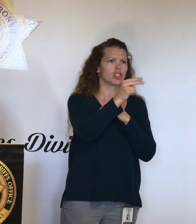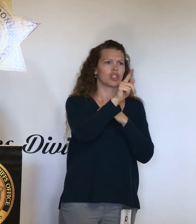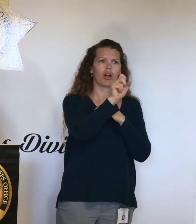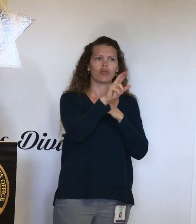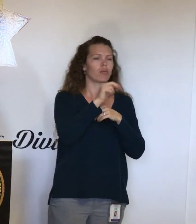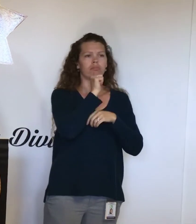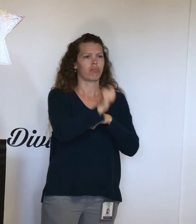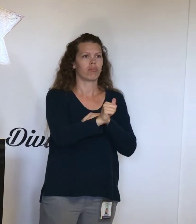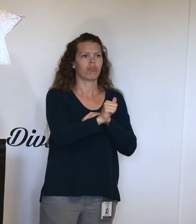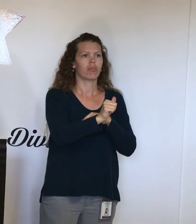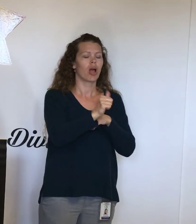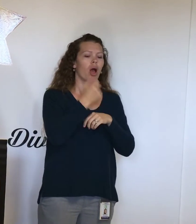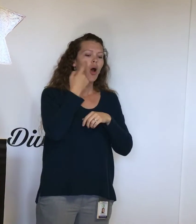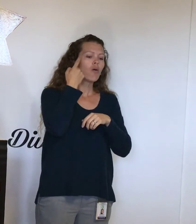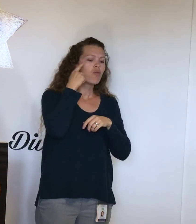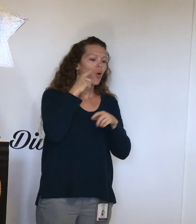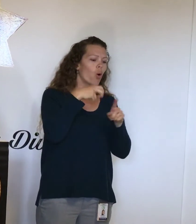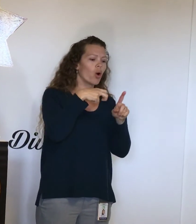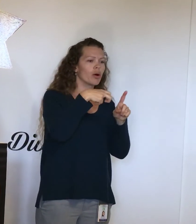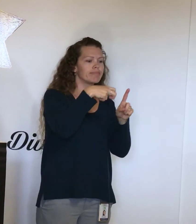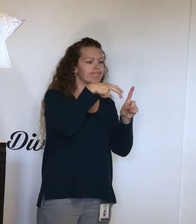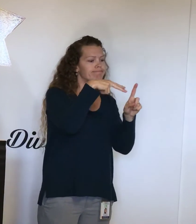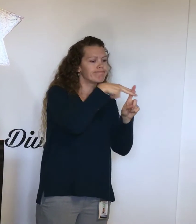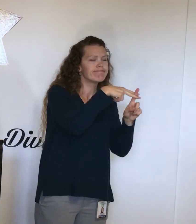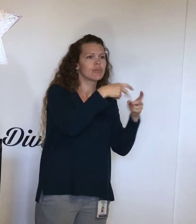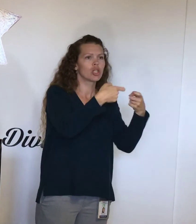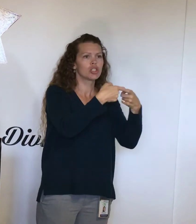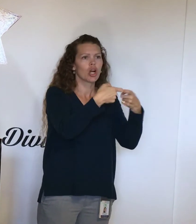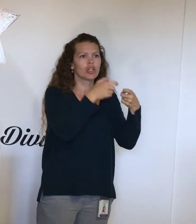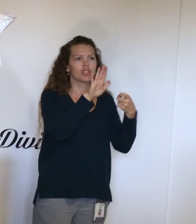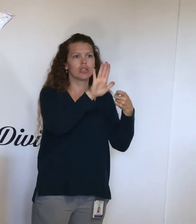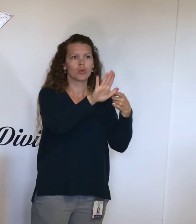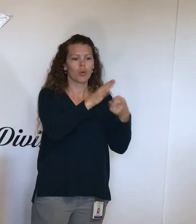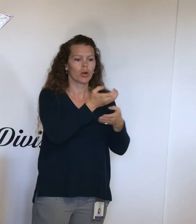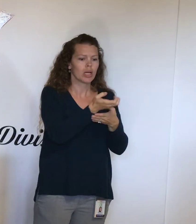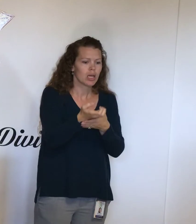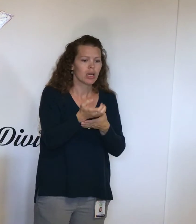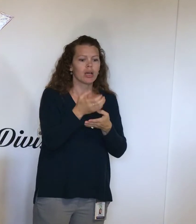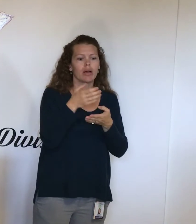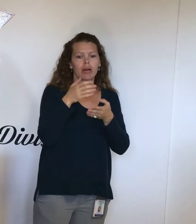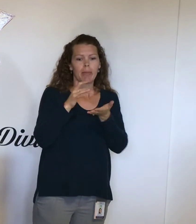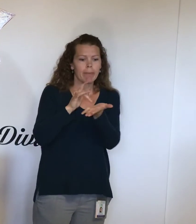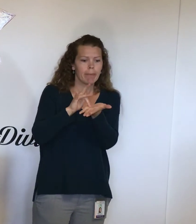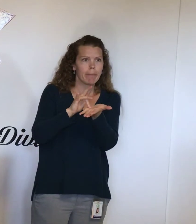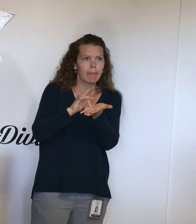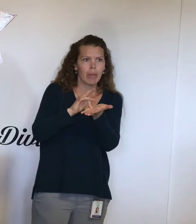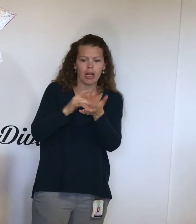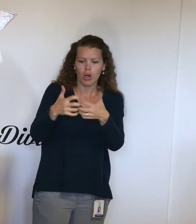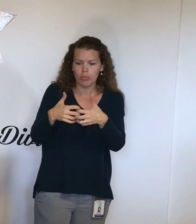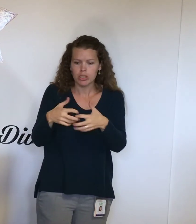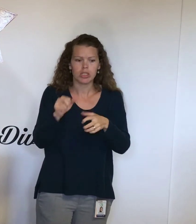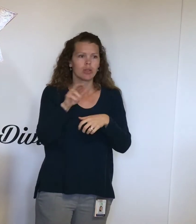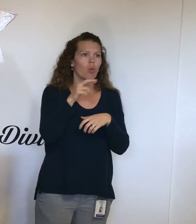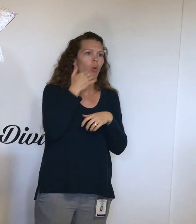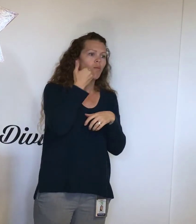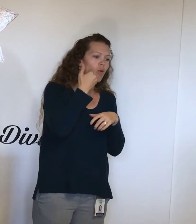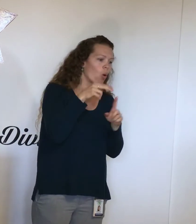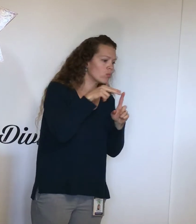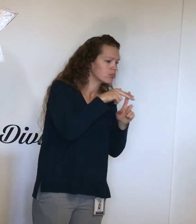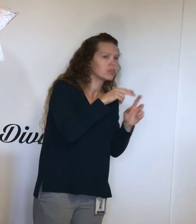charge phones, medical devices, get some water, and it'll be staffed by personnel from the Department of Health and Human Services. So,